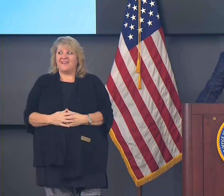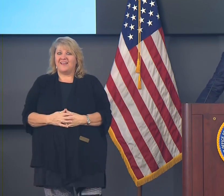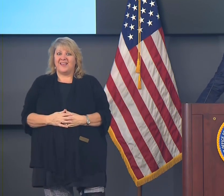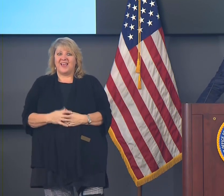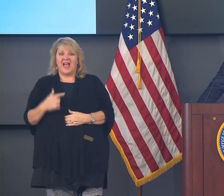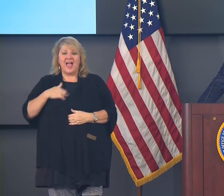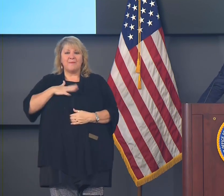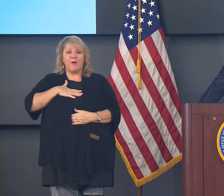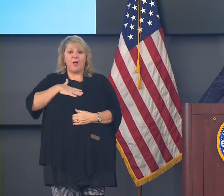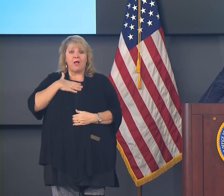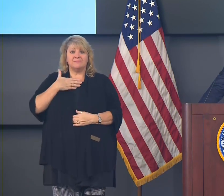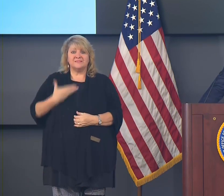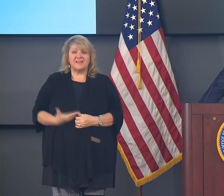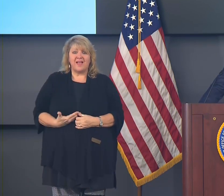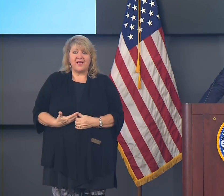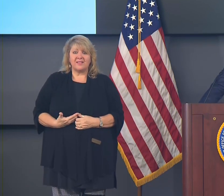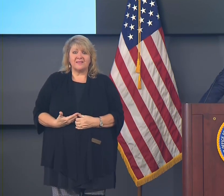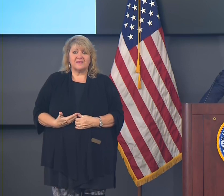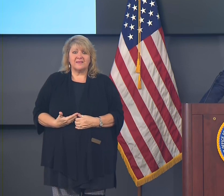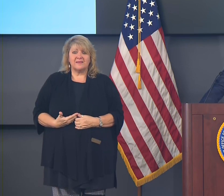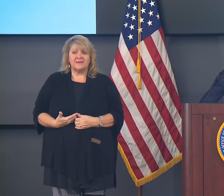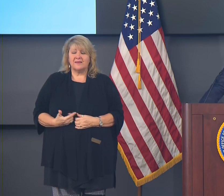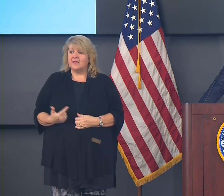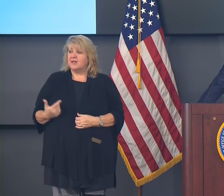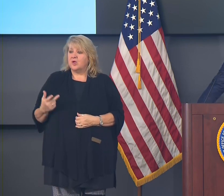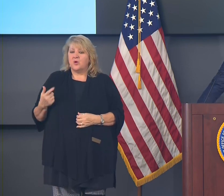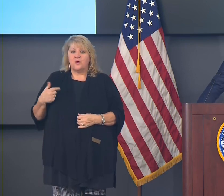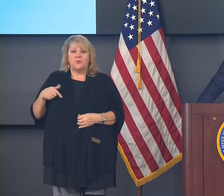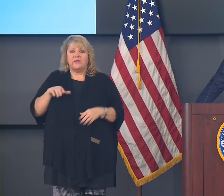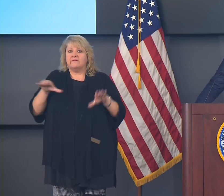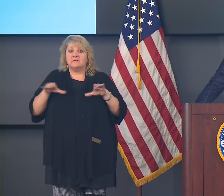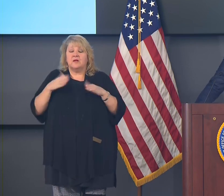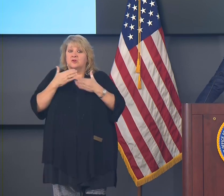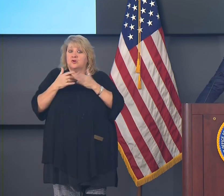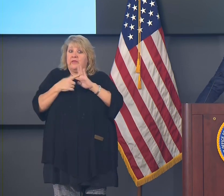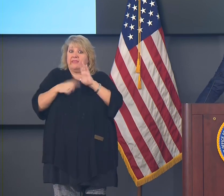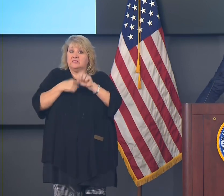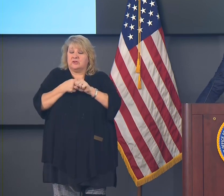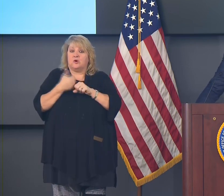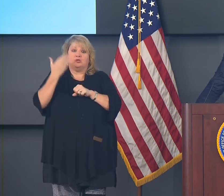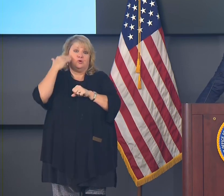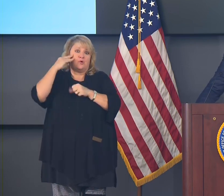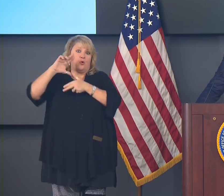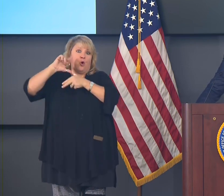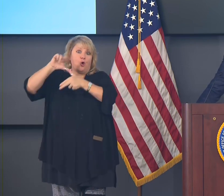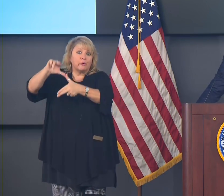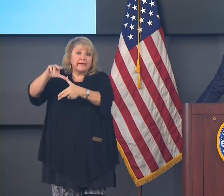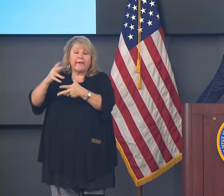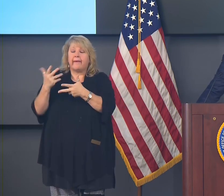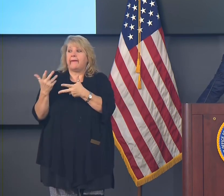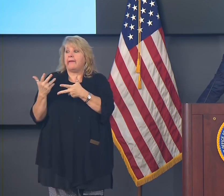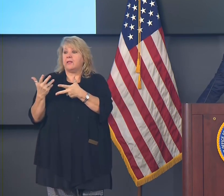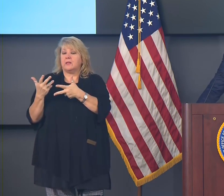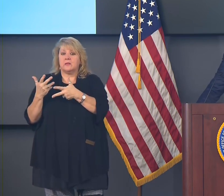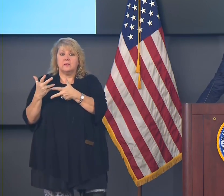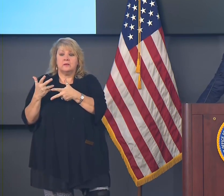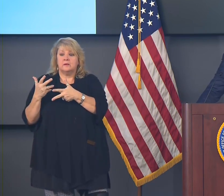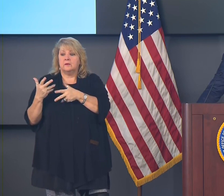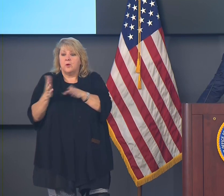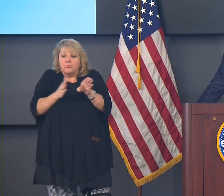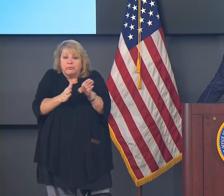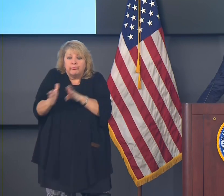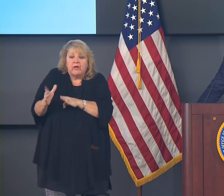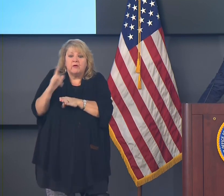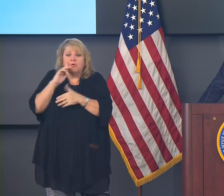done so much good this year, whether it's it's with hurricane preparations or response or recovery